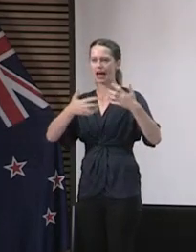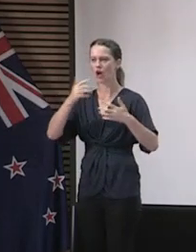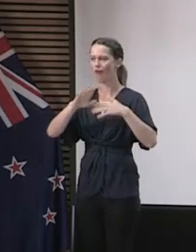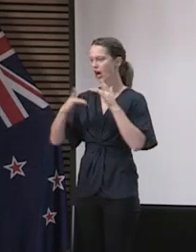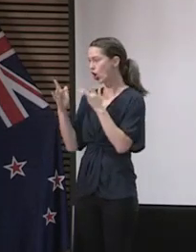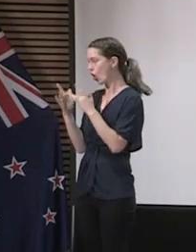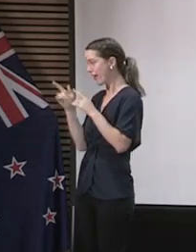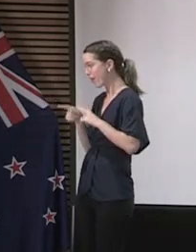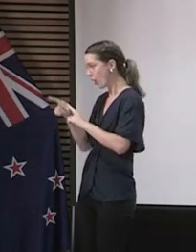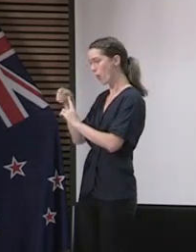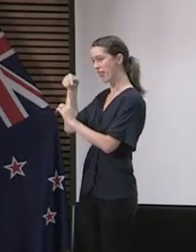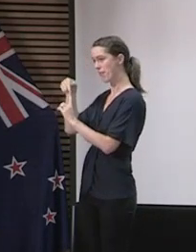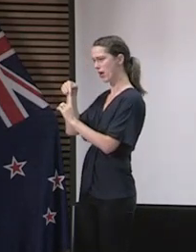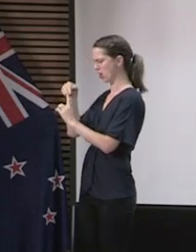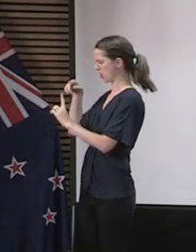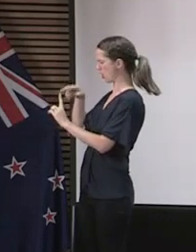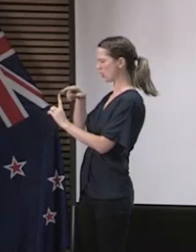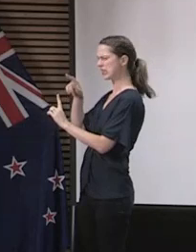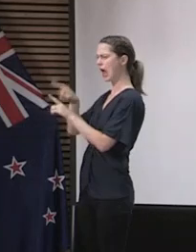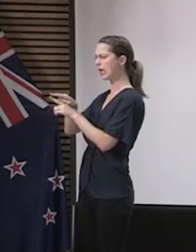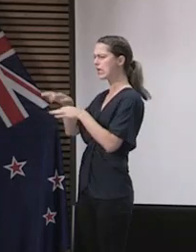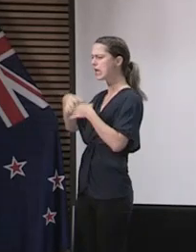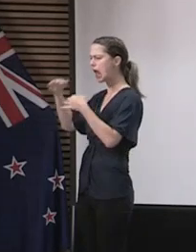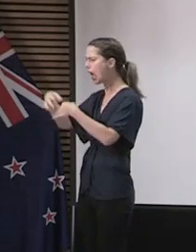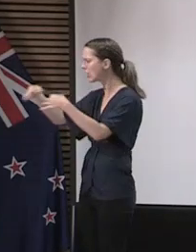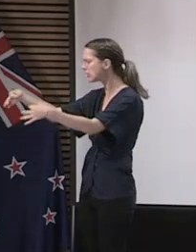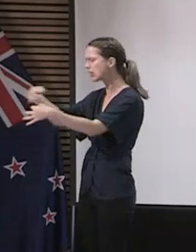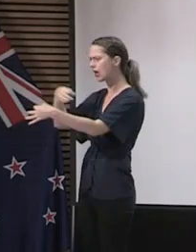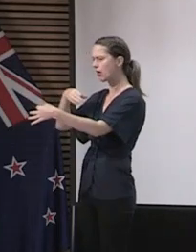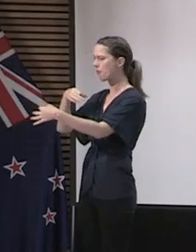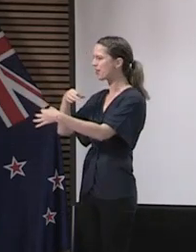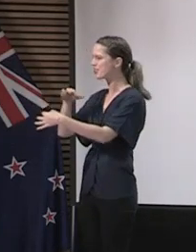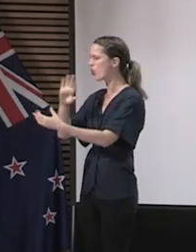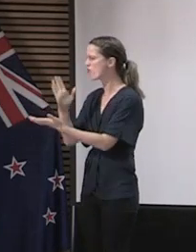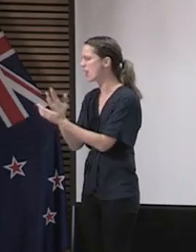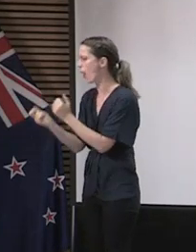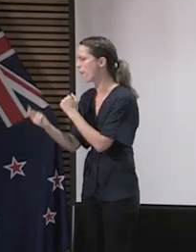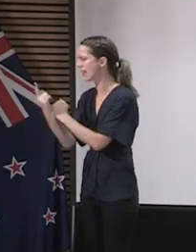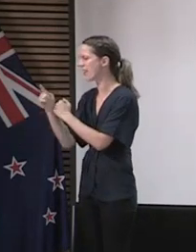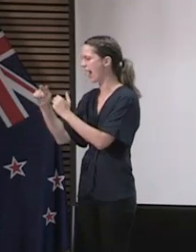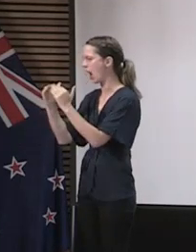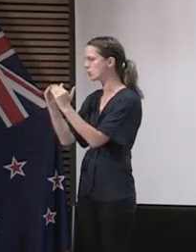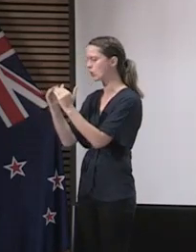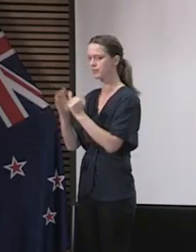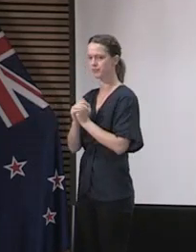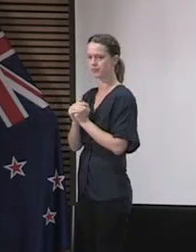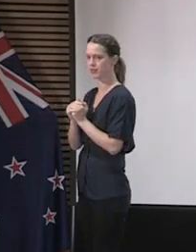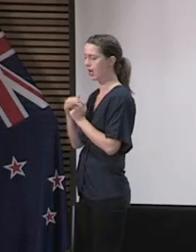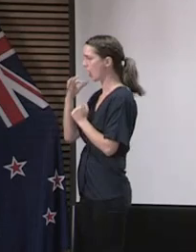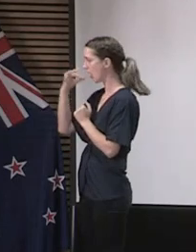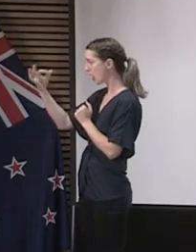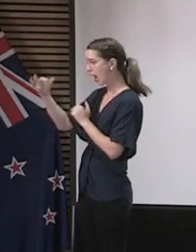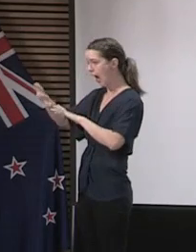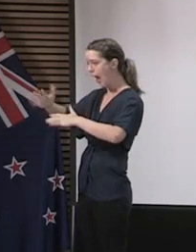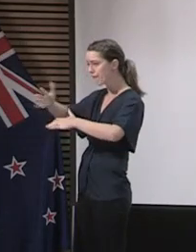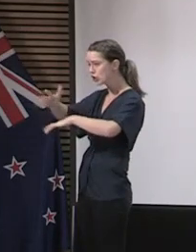contact tracing will look like it has a long lag time, won't actually be an accurate reflection of what's happened in a household. The average time, the